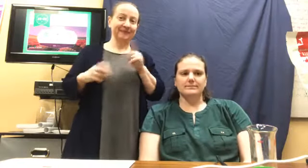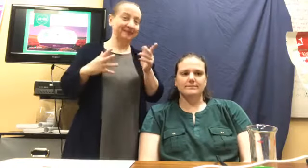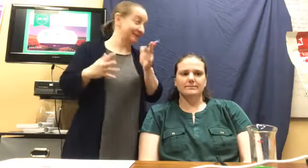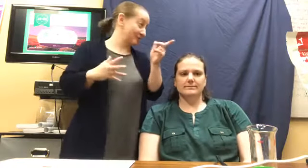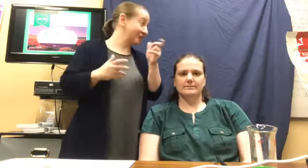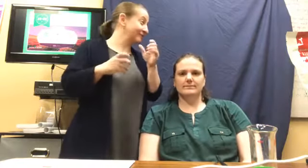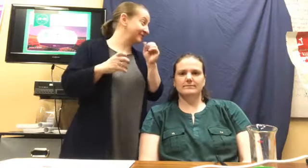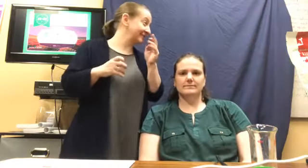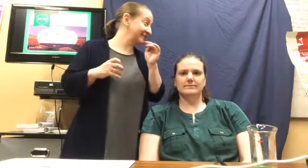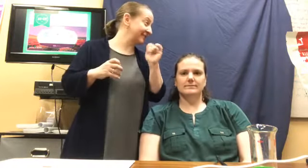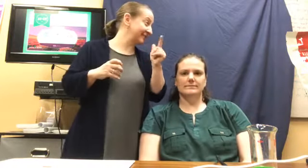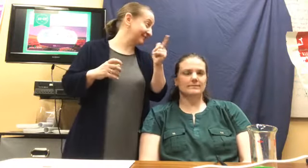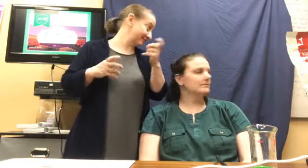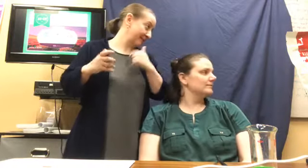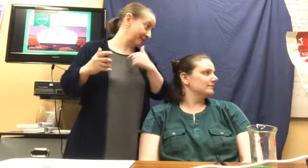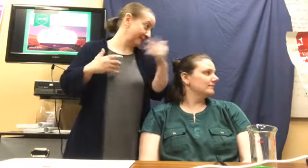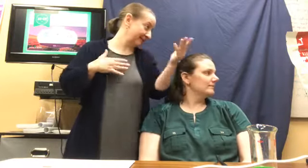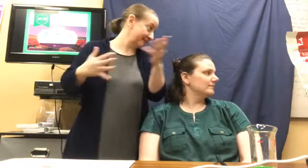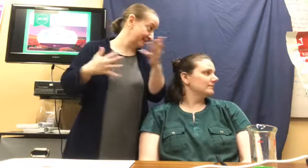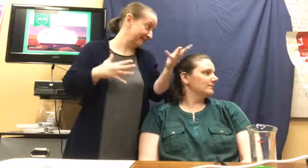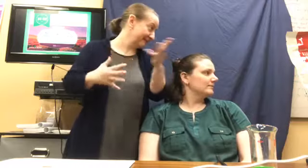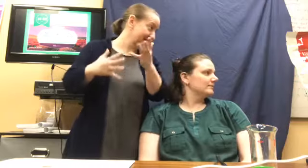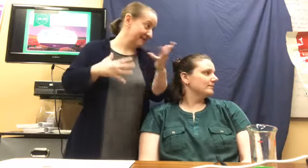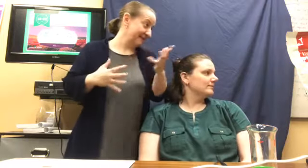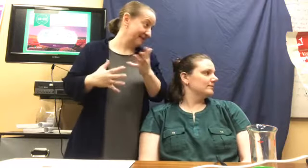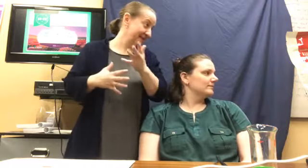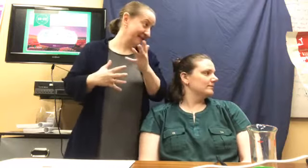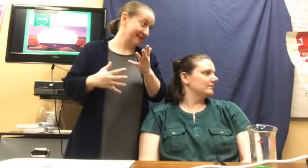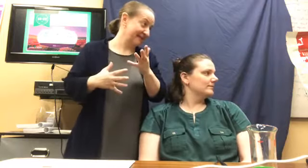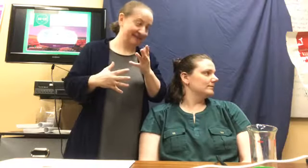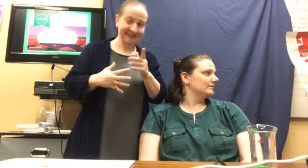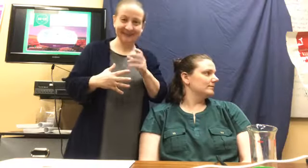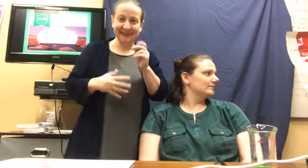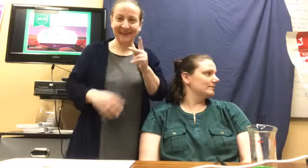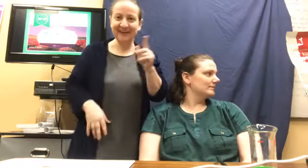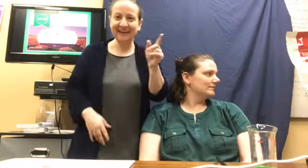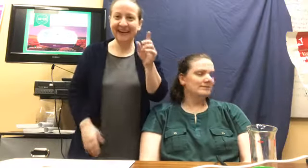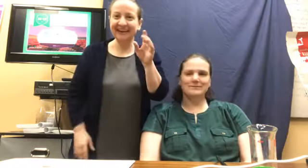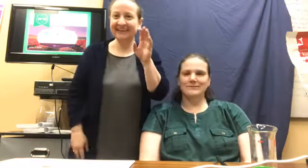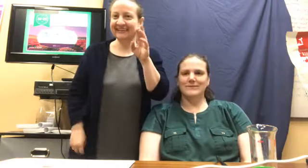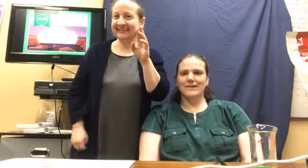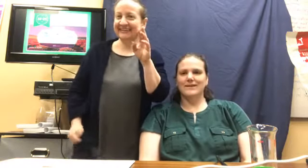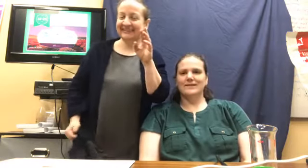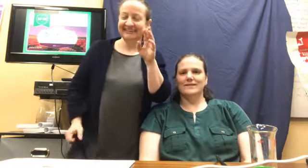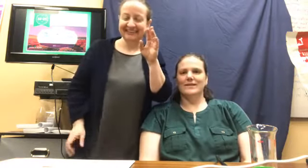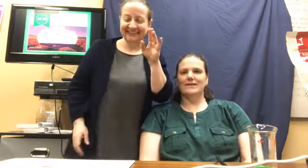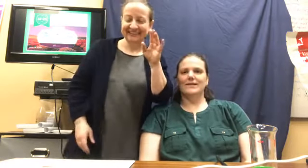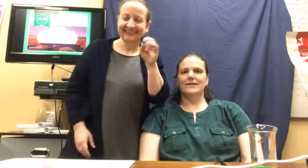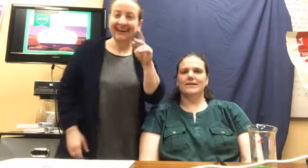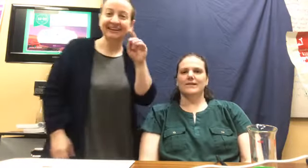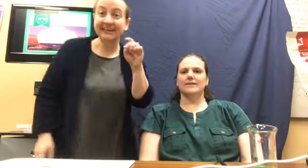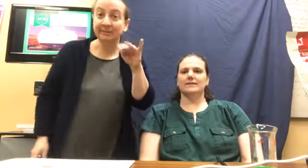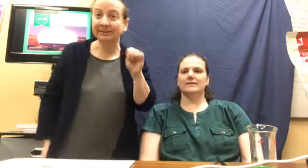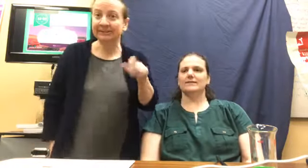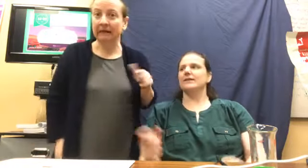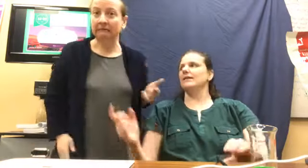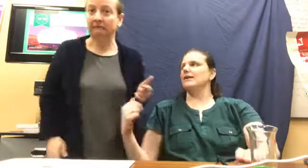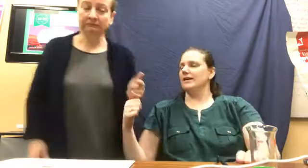You want me to see the seal or you want me to? I can give it a try. Okay. Okay. Debbie's up. Okay.